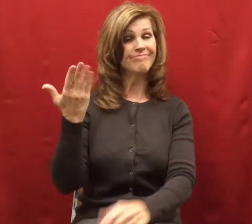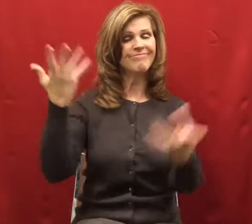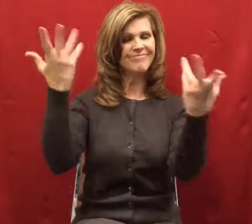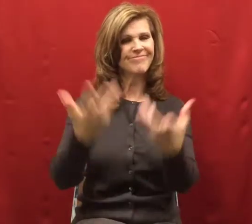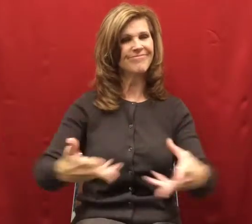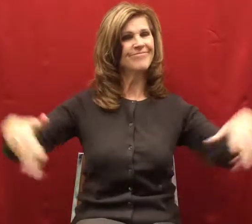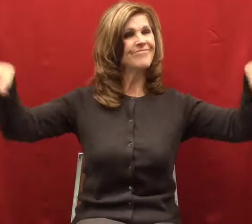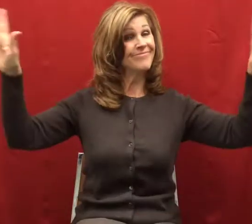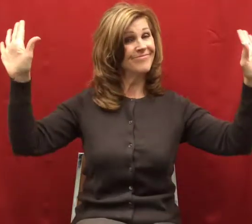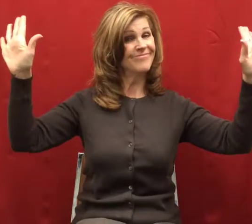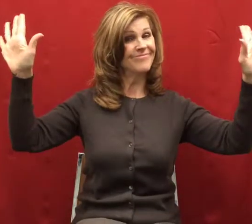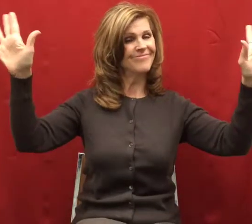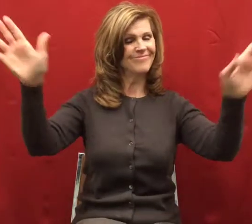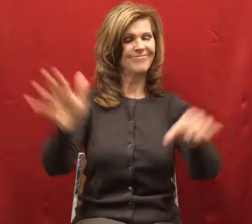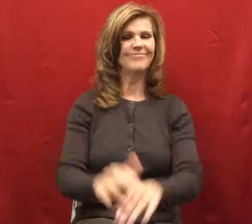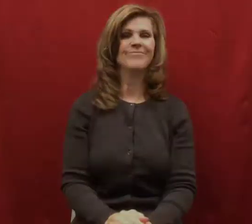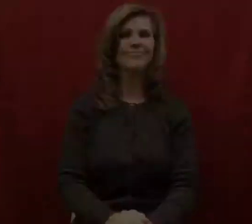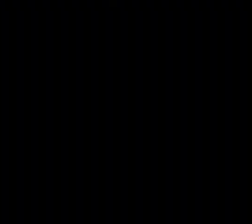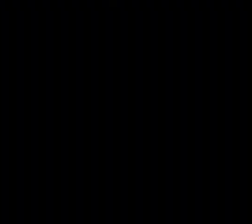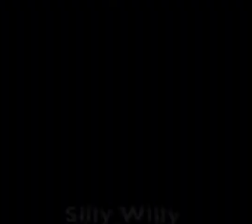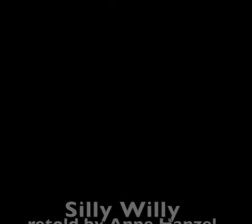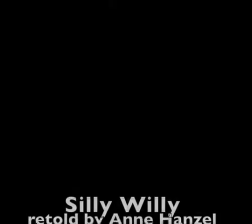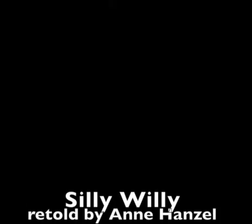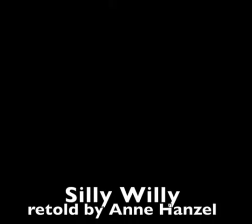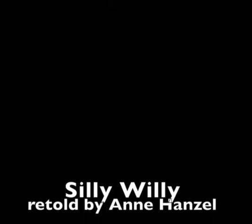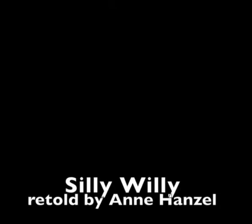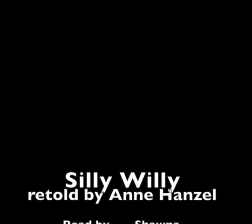The end. Let's go.